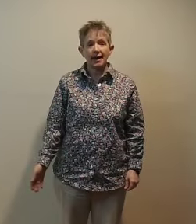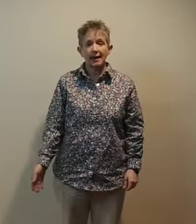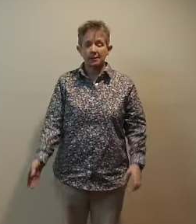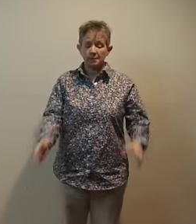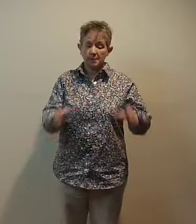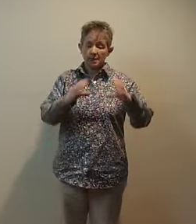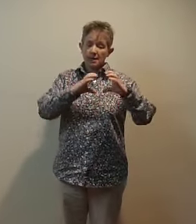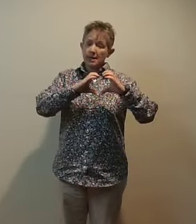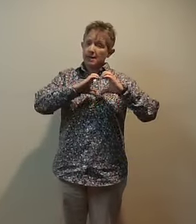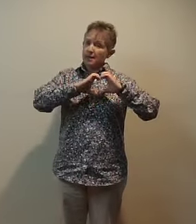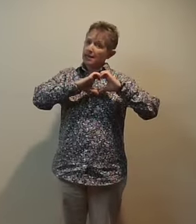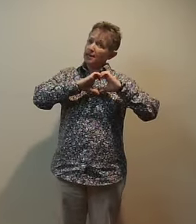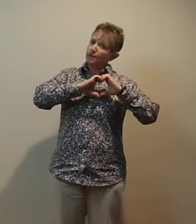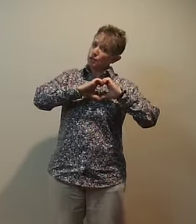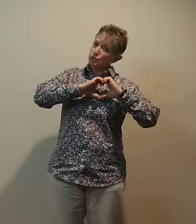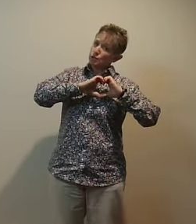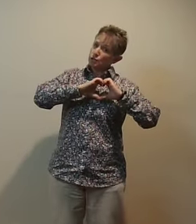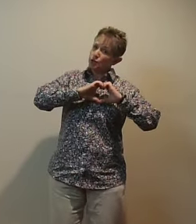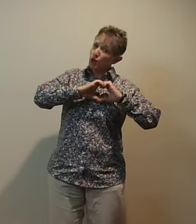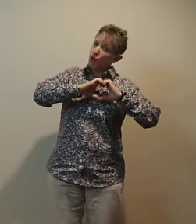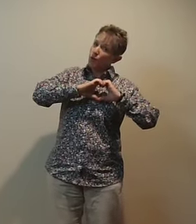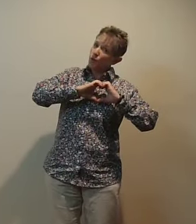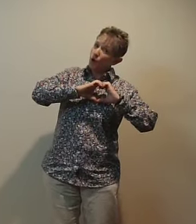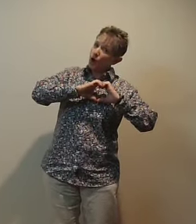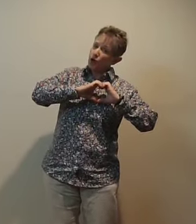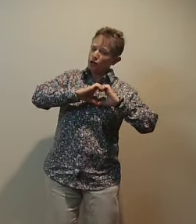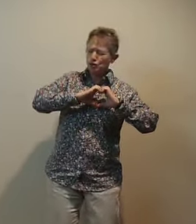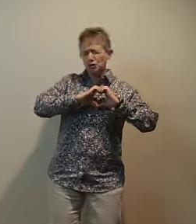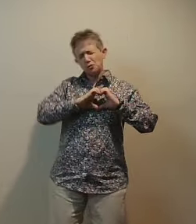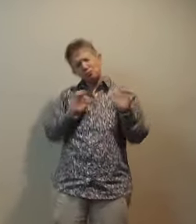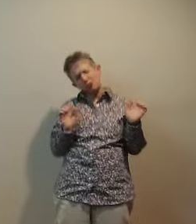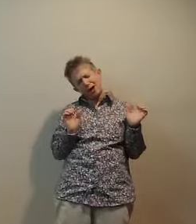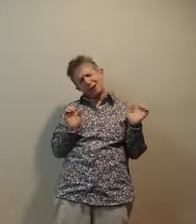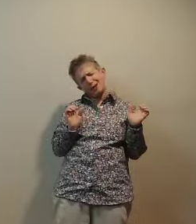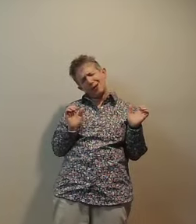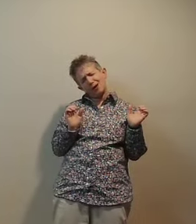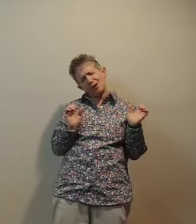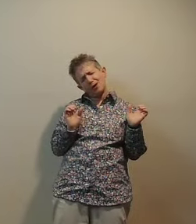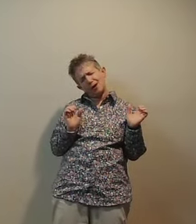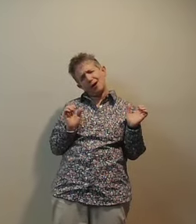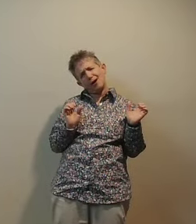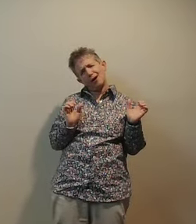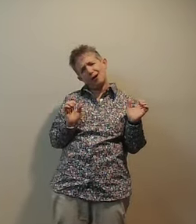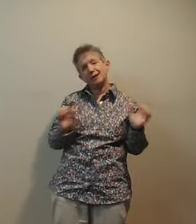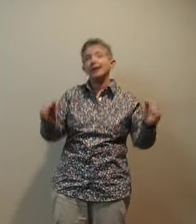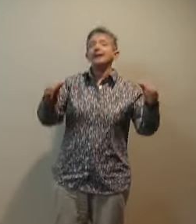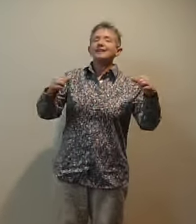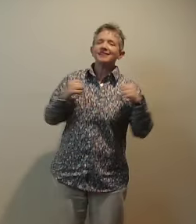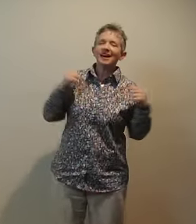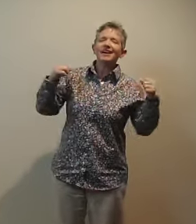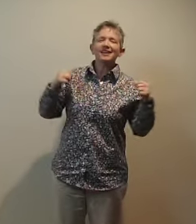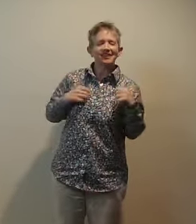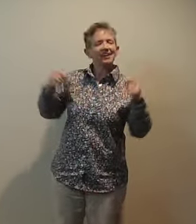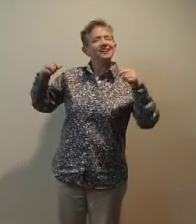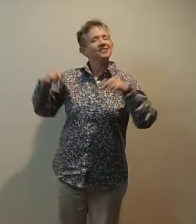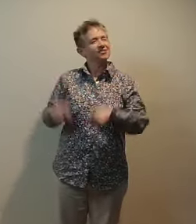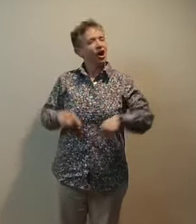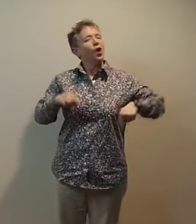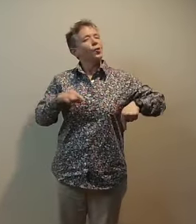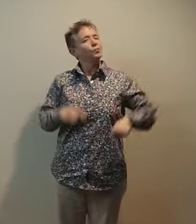If you don't want to break our heart Then take us home